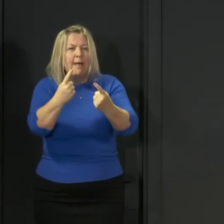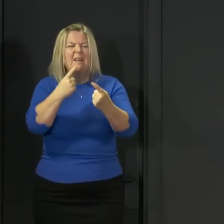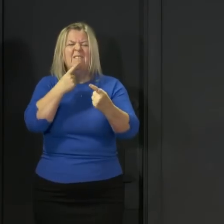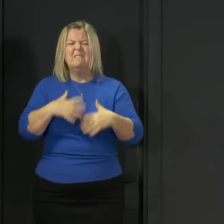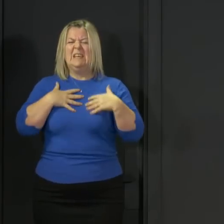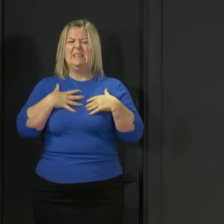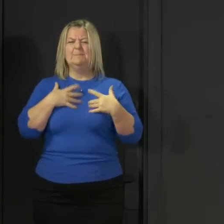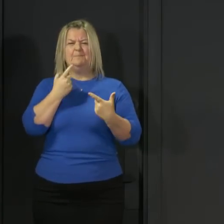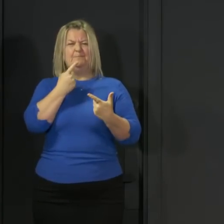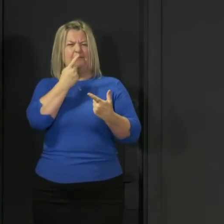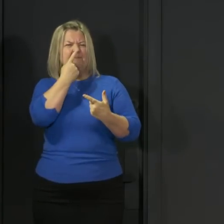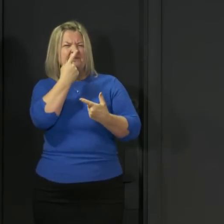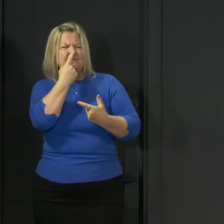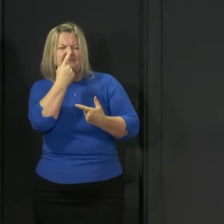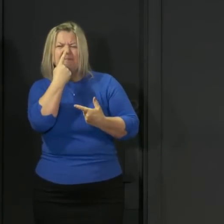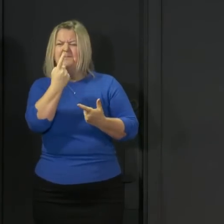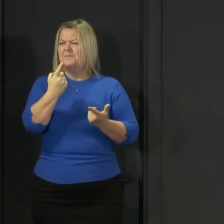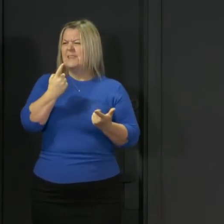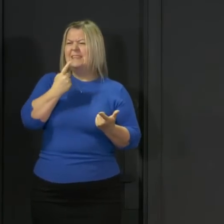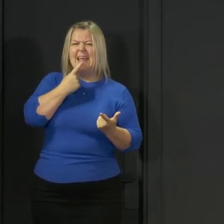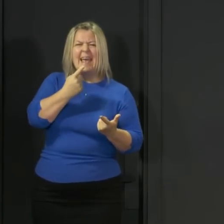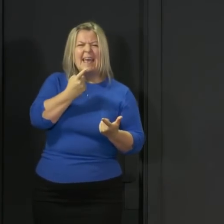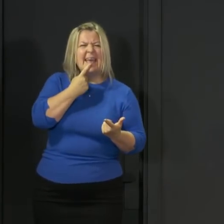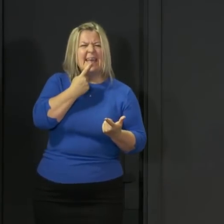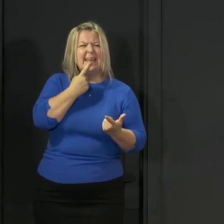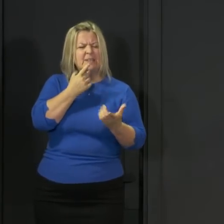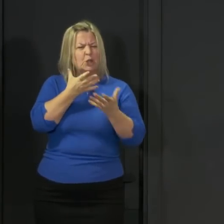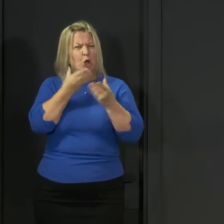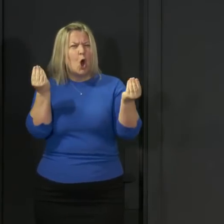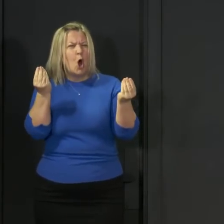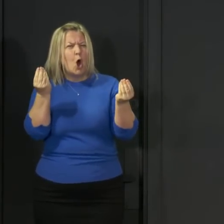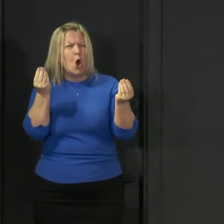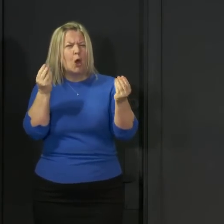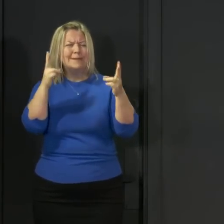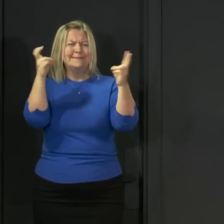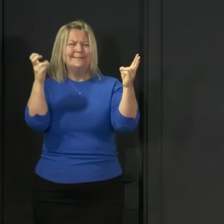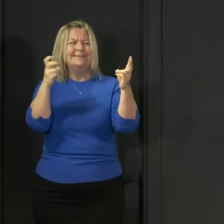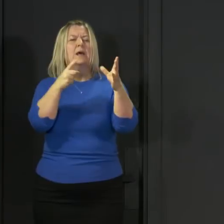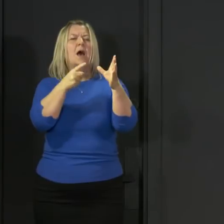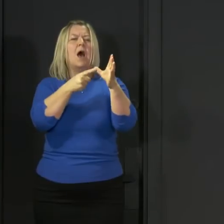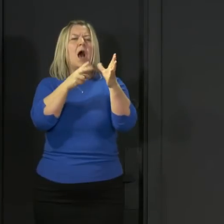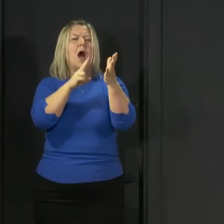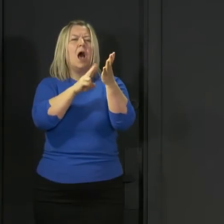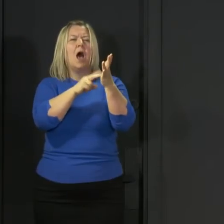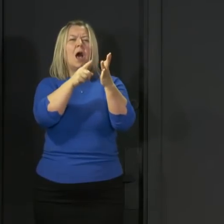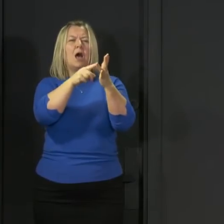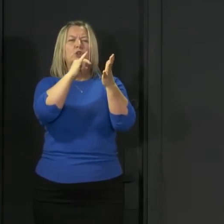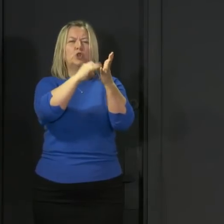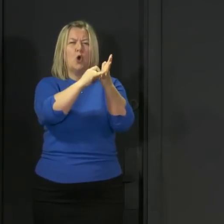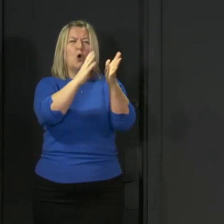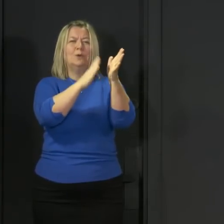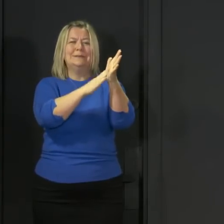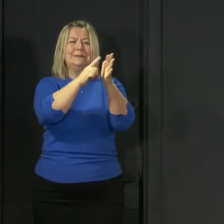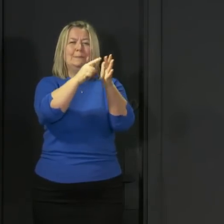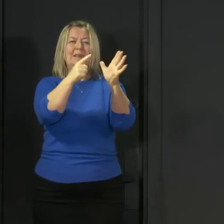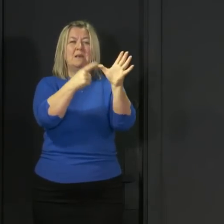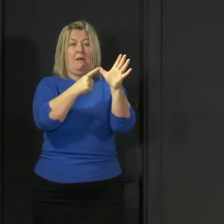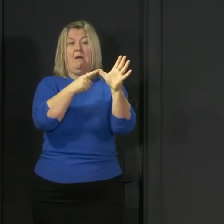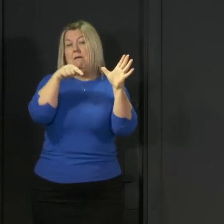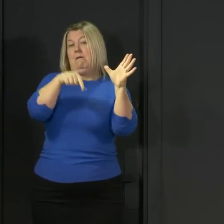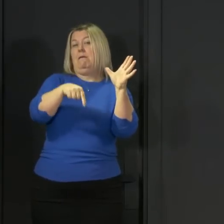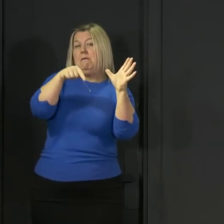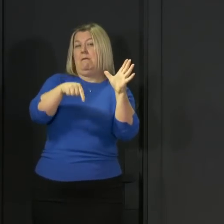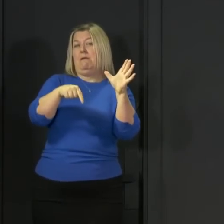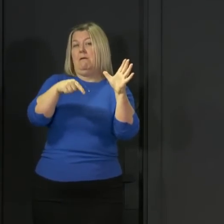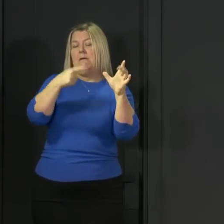change in your sense of taste or smell, something called anosmia, that is also or can also be a symptom